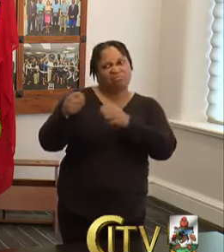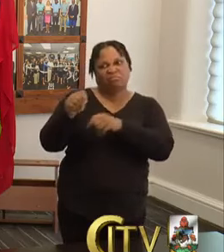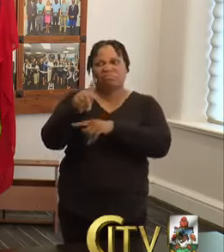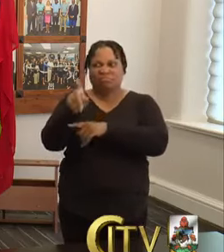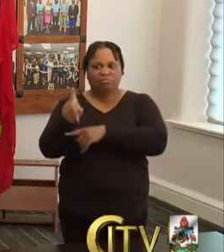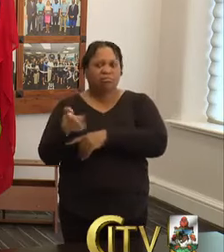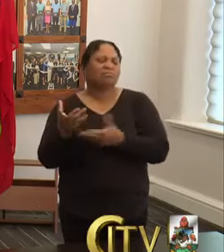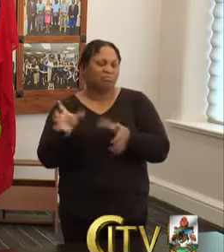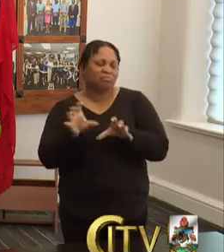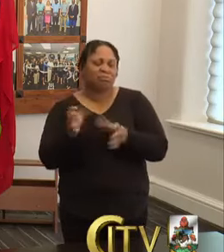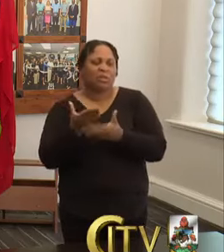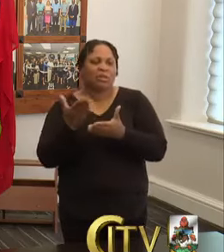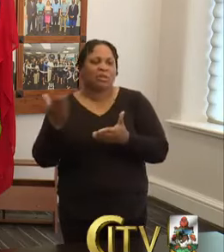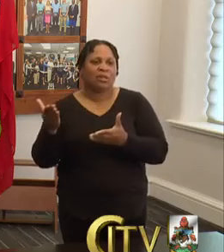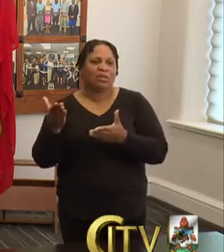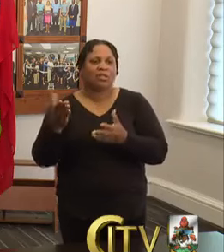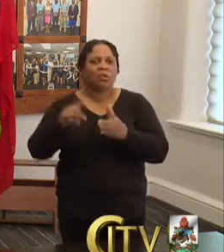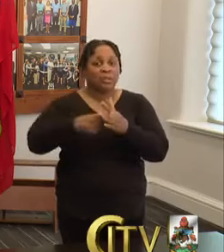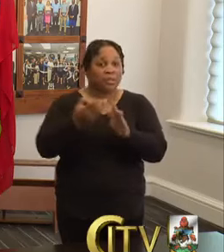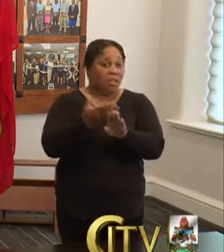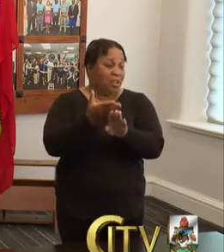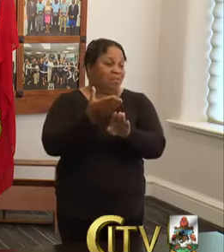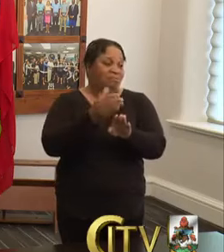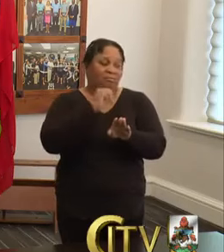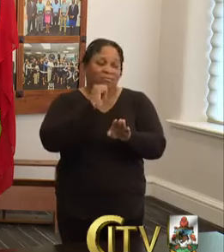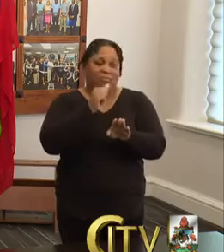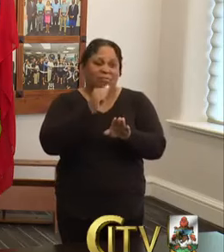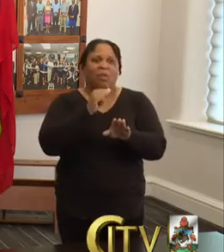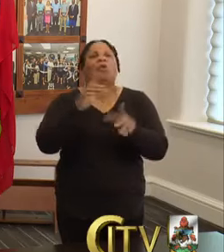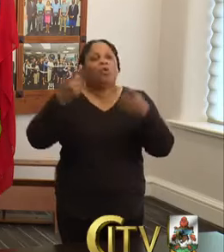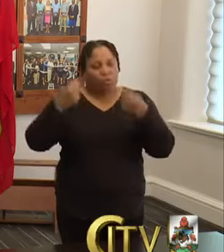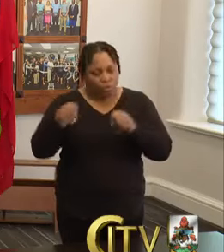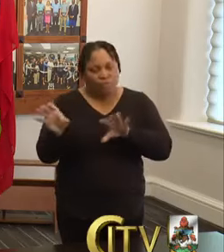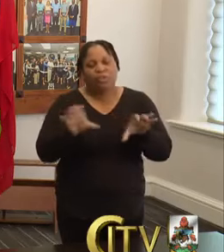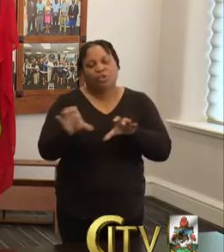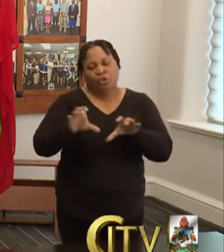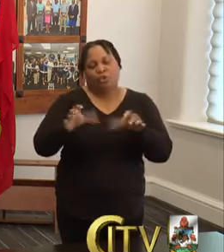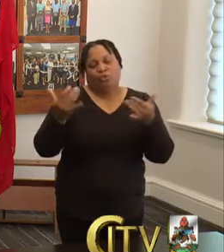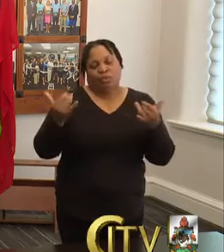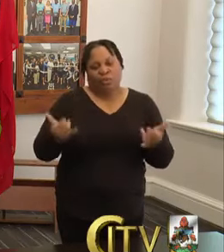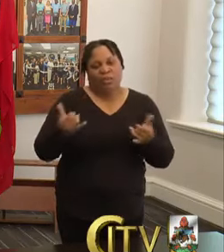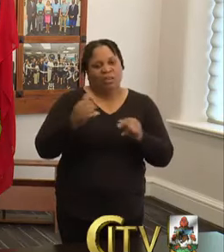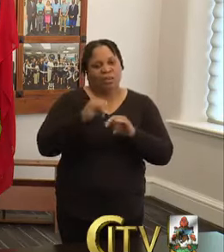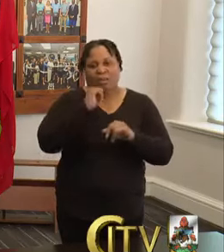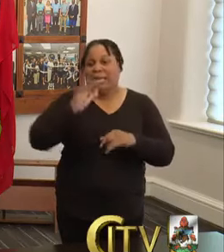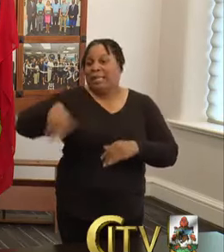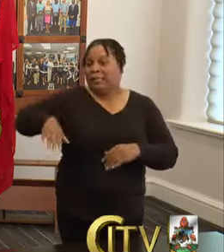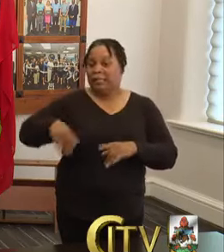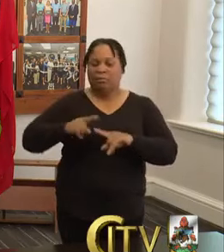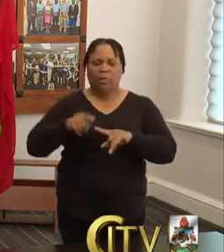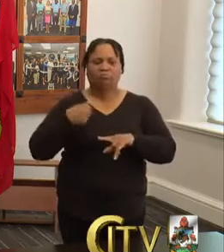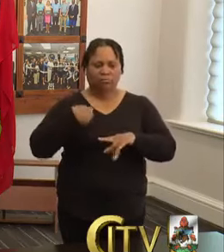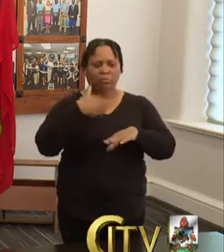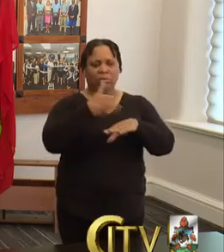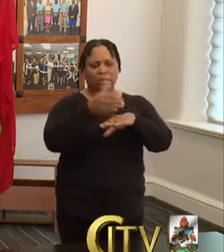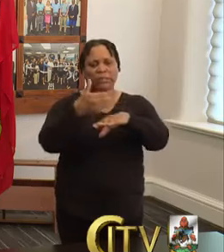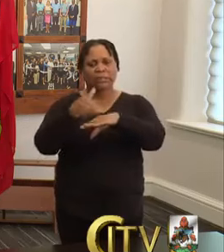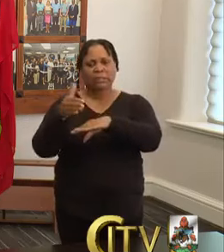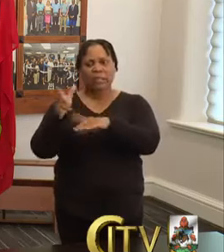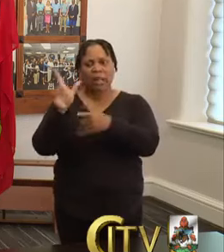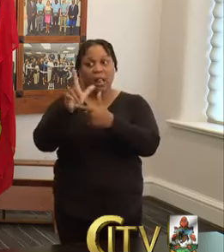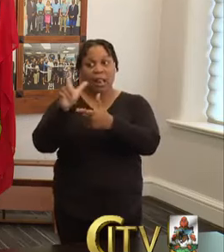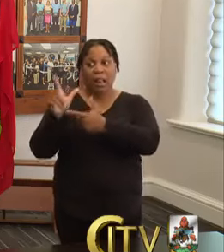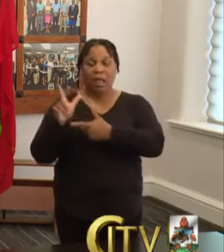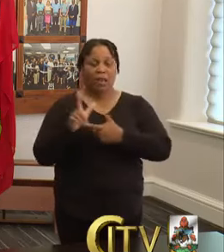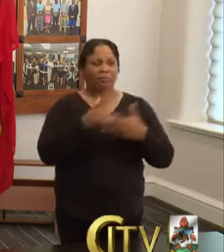started to do for, for what, for a while yet. But we are, we are doing it. And as I sent, I sent out a letter of thank you to all